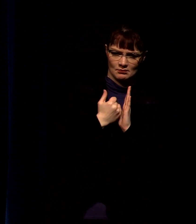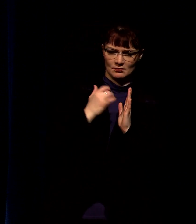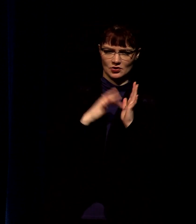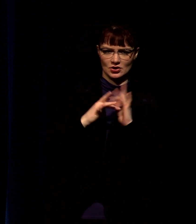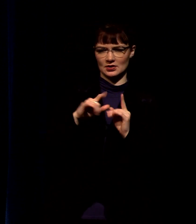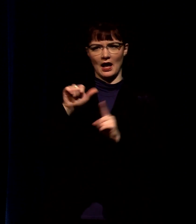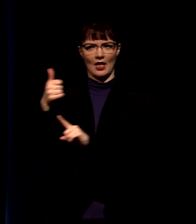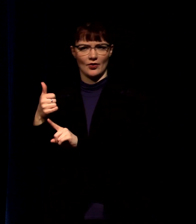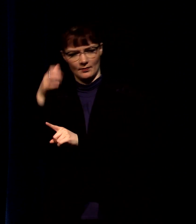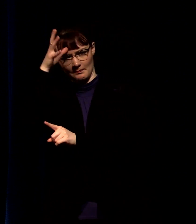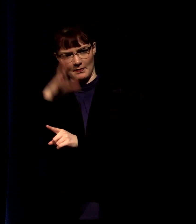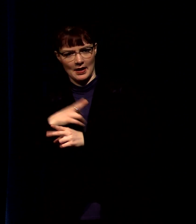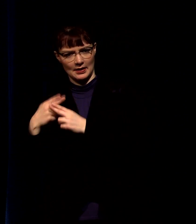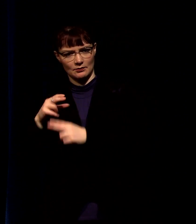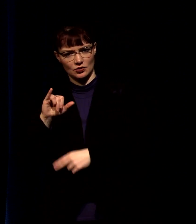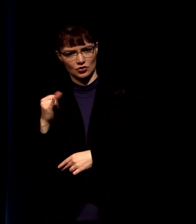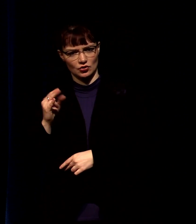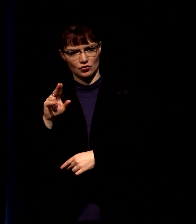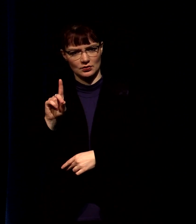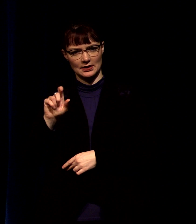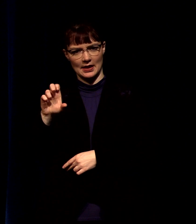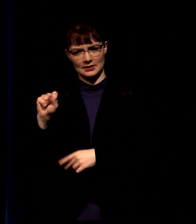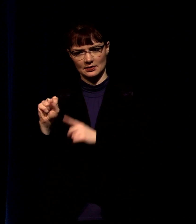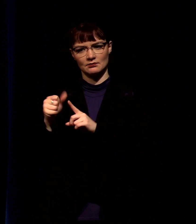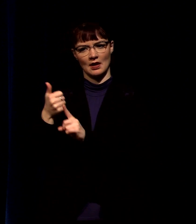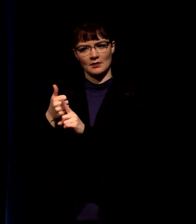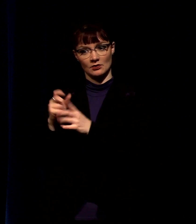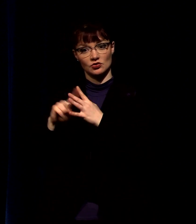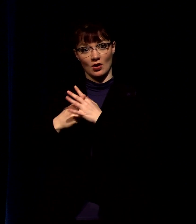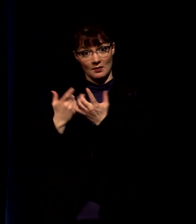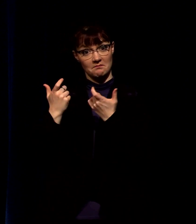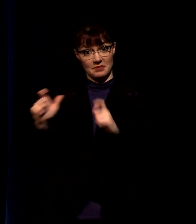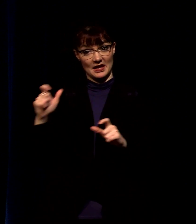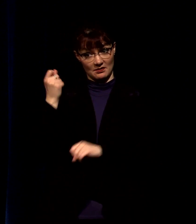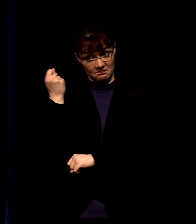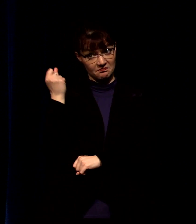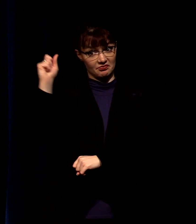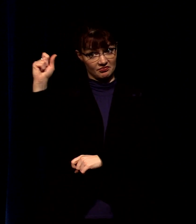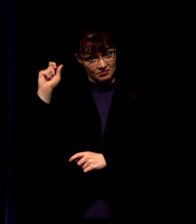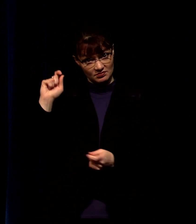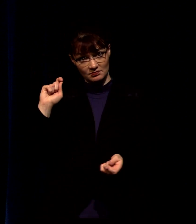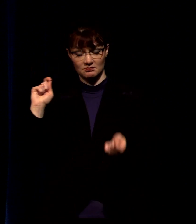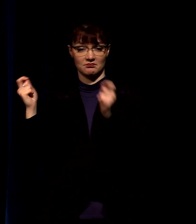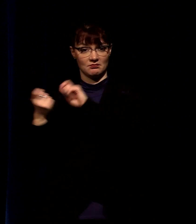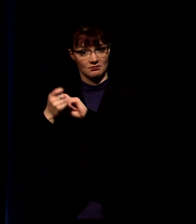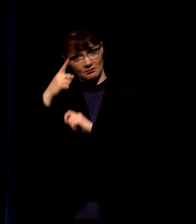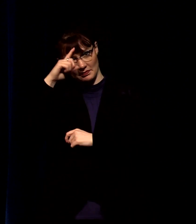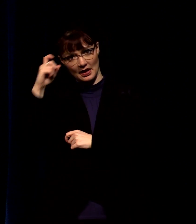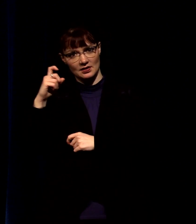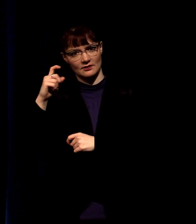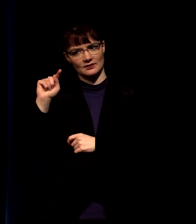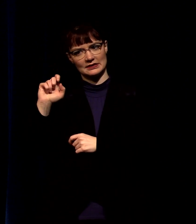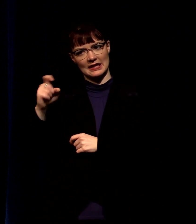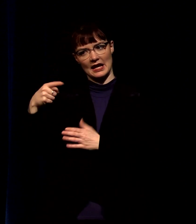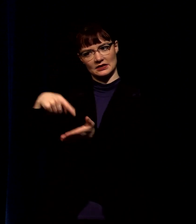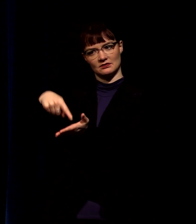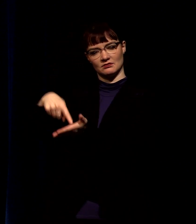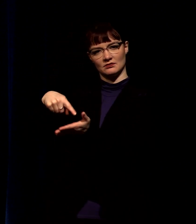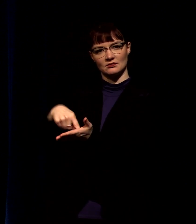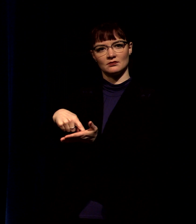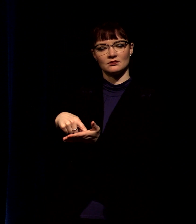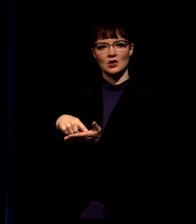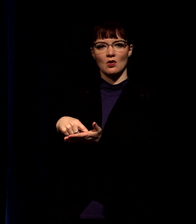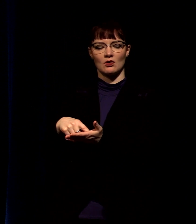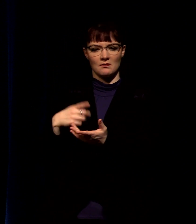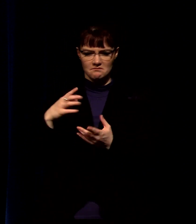jesus but another man named judas that actually started a pretty large-scale revolution because of taxes and he started to get this